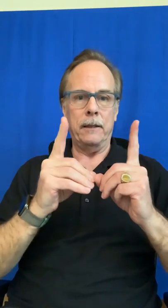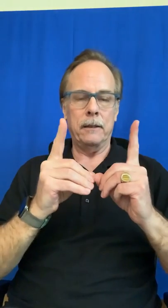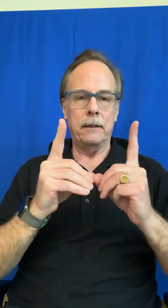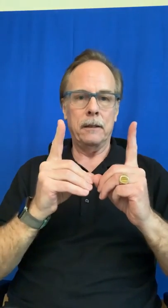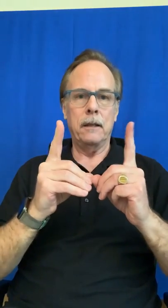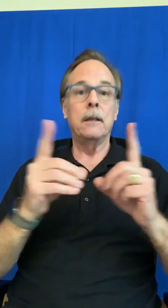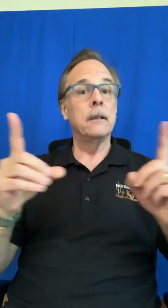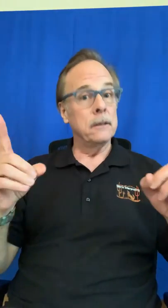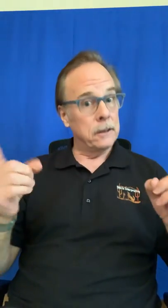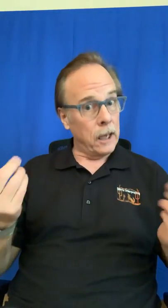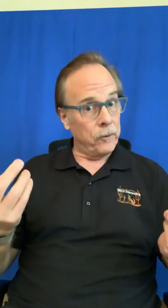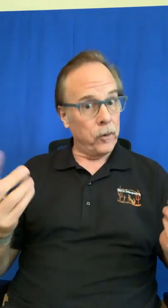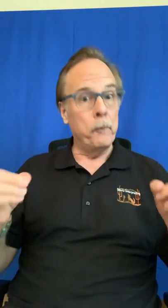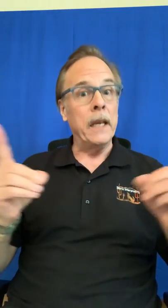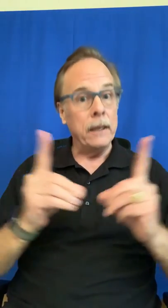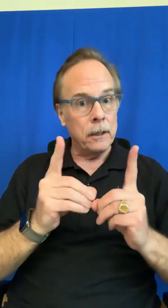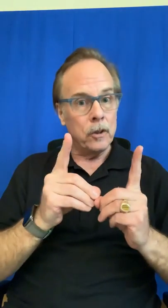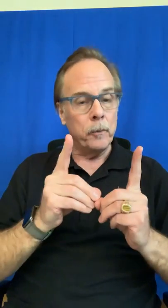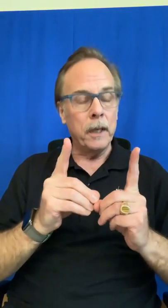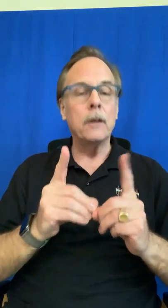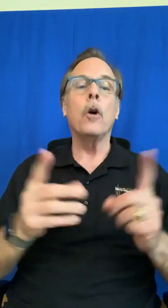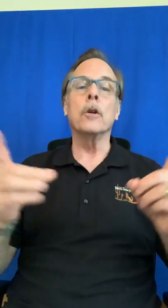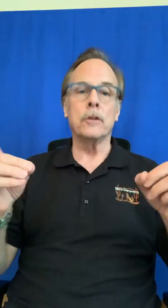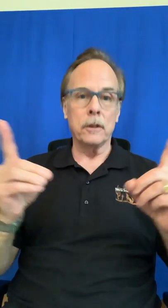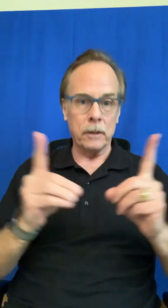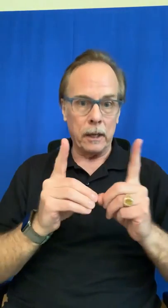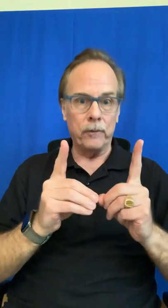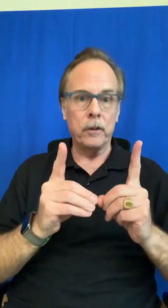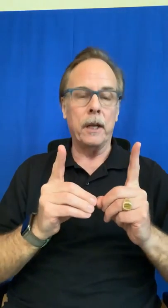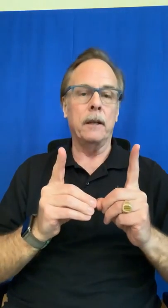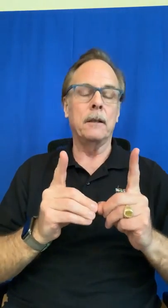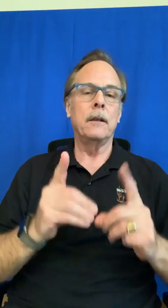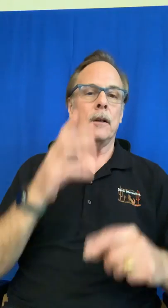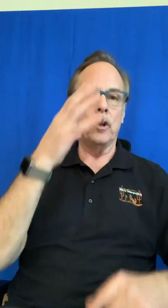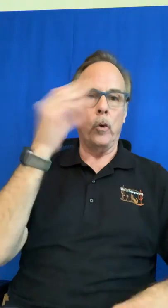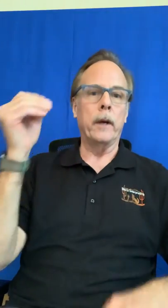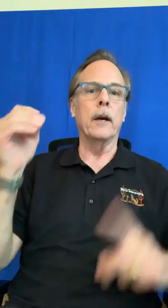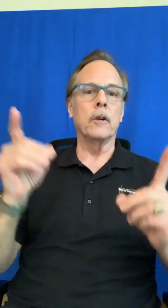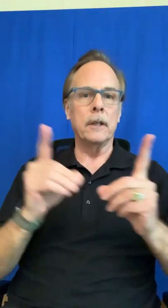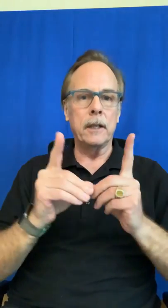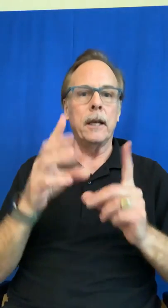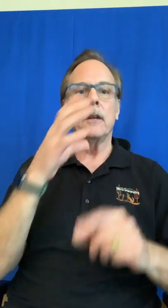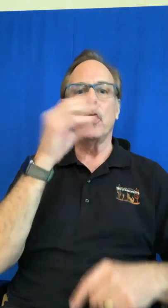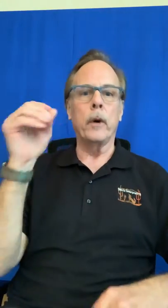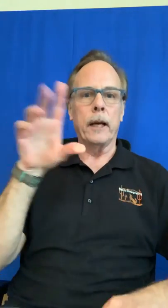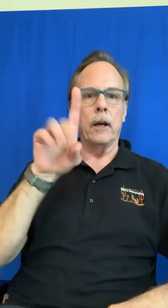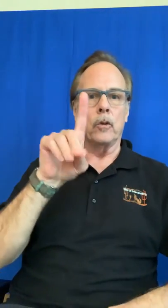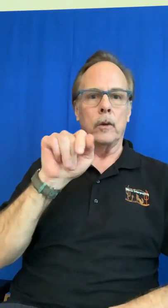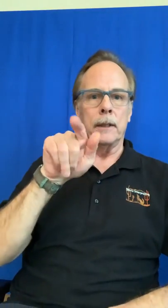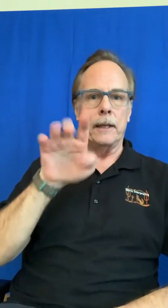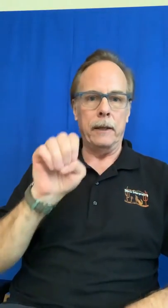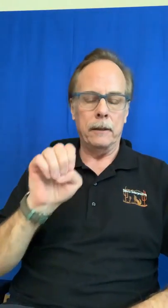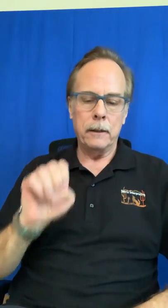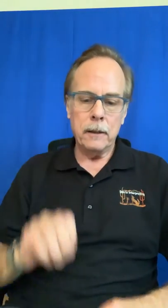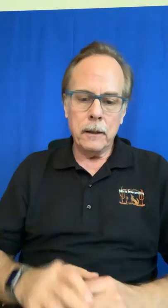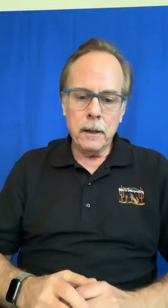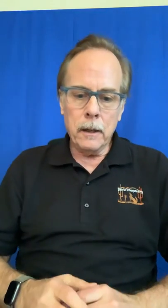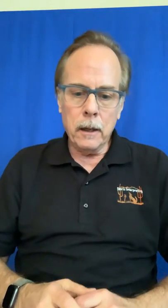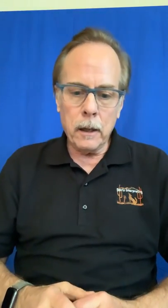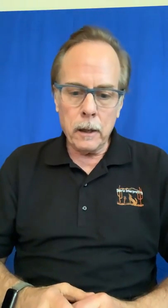sign for meet to meet also the sign for date going out on the date going out on a date um